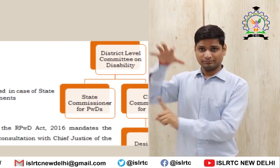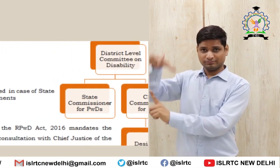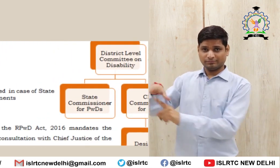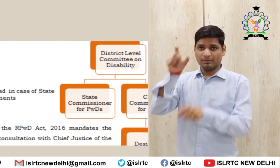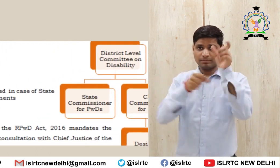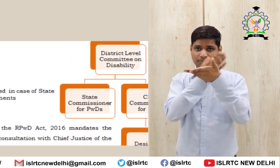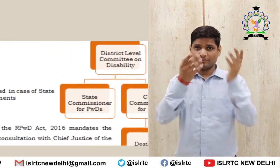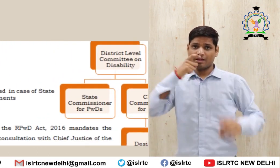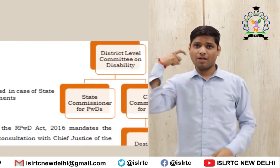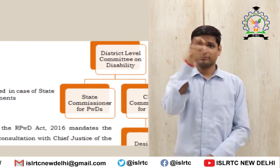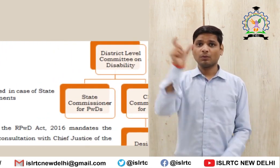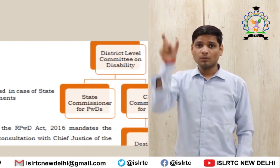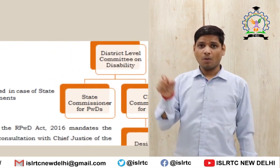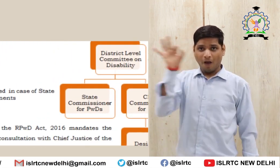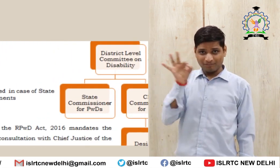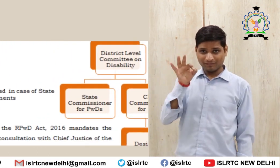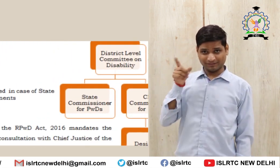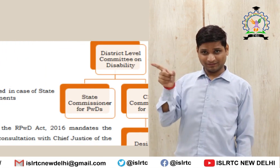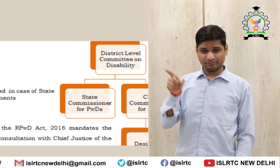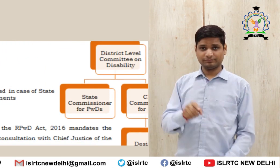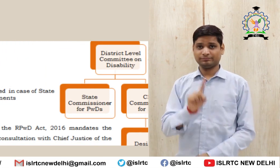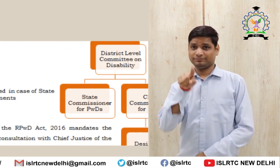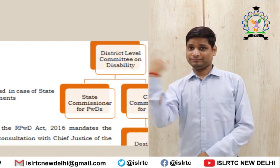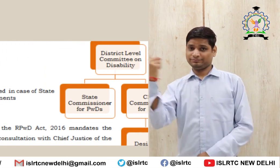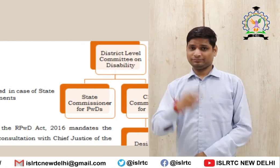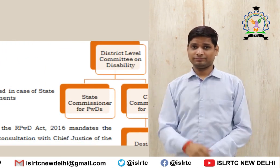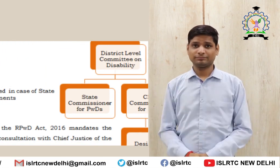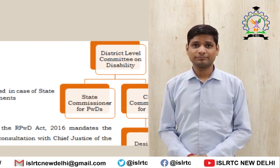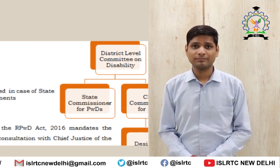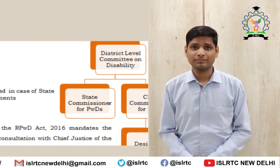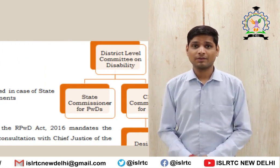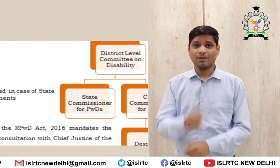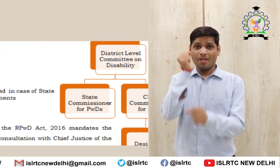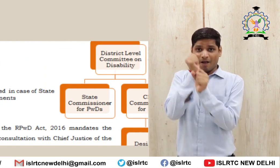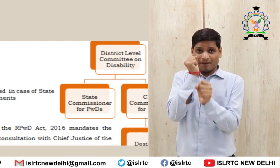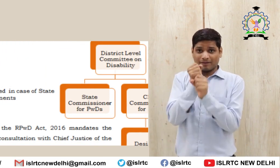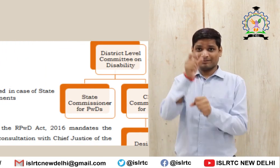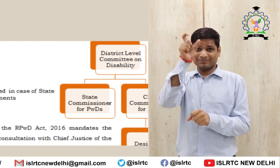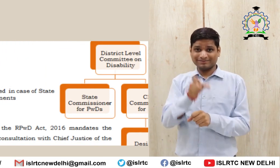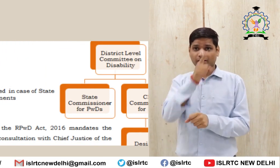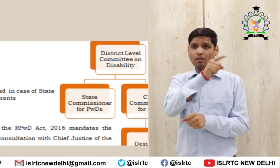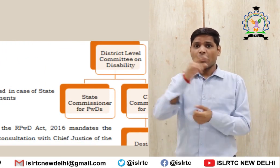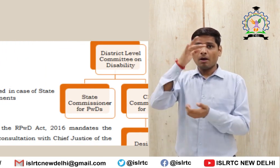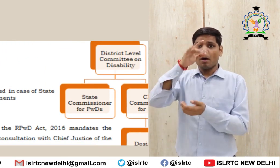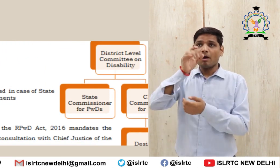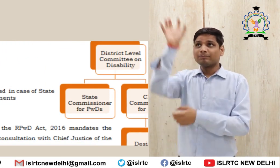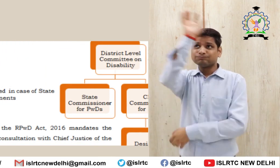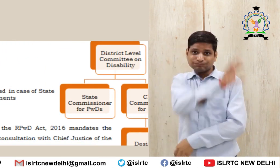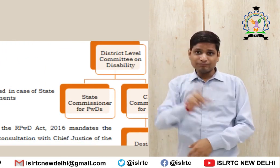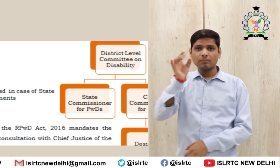State Commissioner for PWDs State be approached in case of State Government